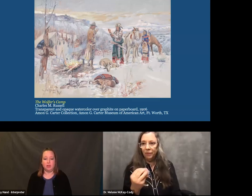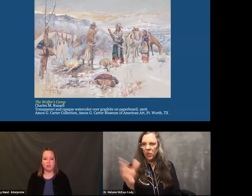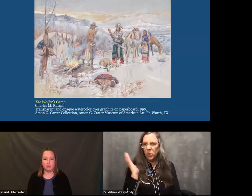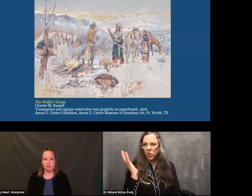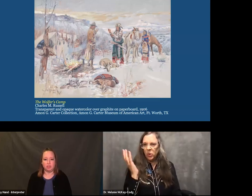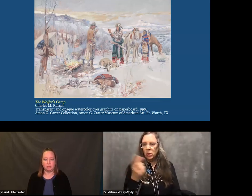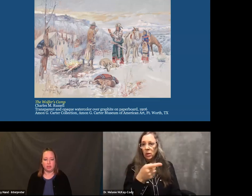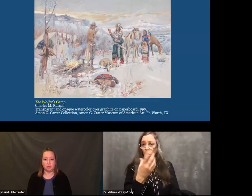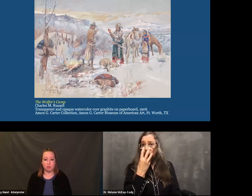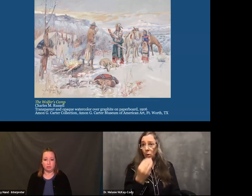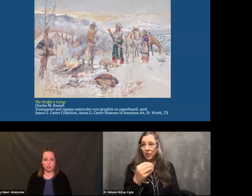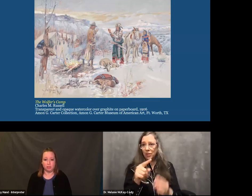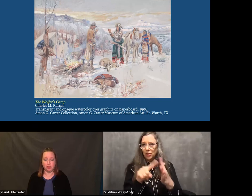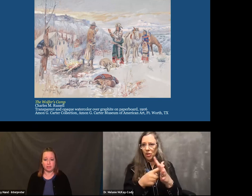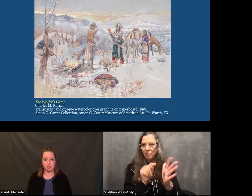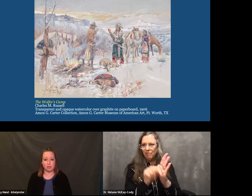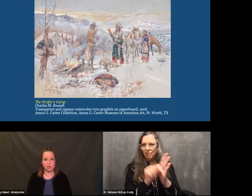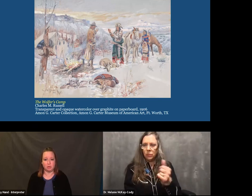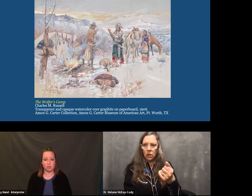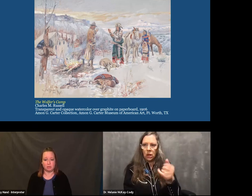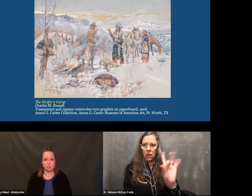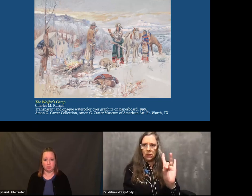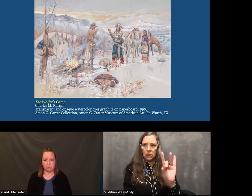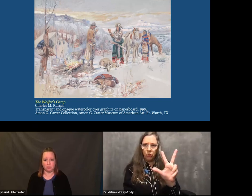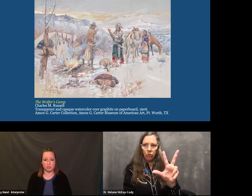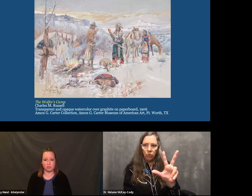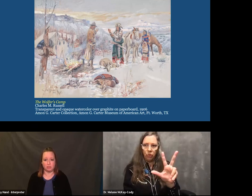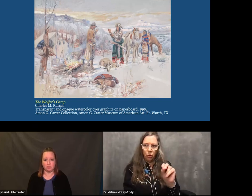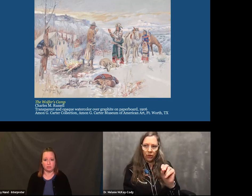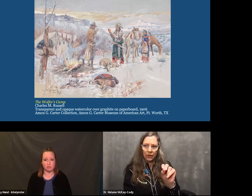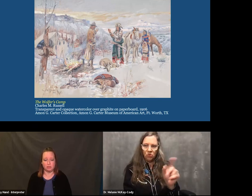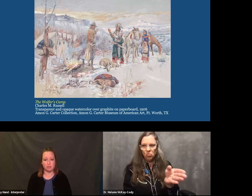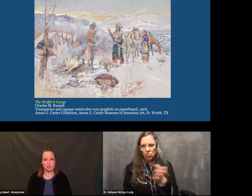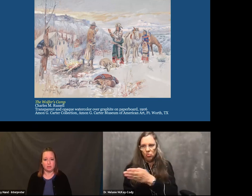So one of these gentlemen is a wolfer, somebody who kills wolves.